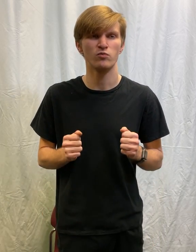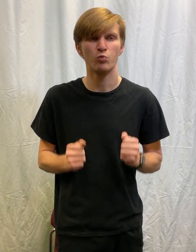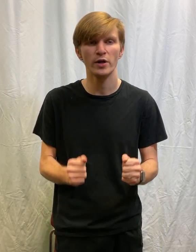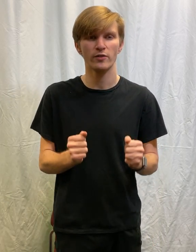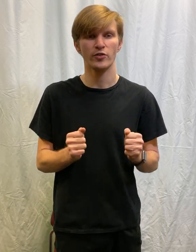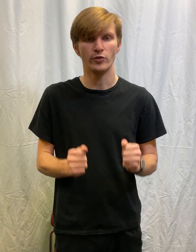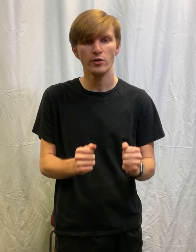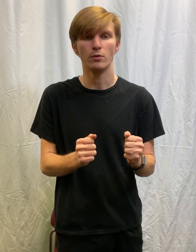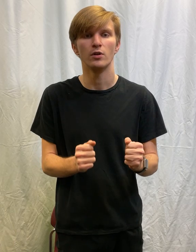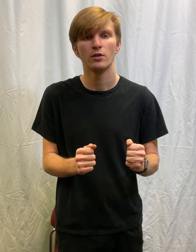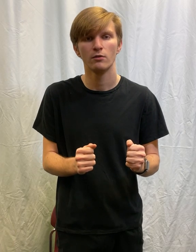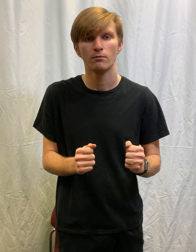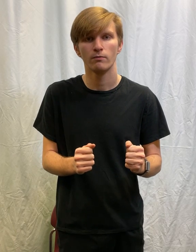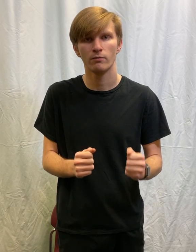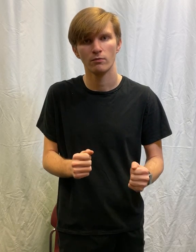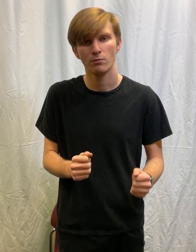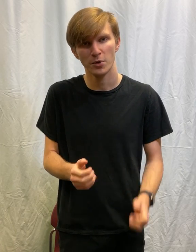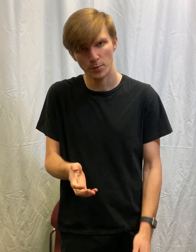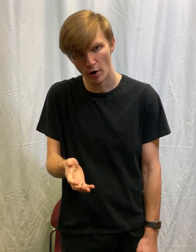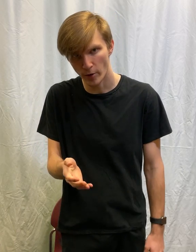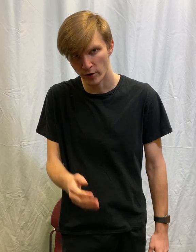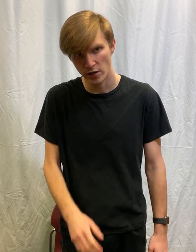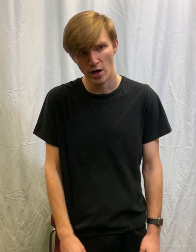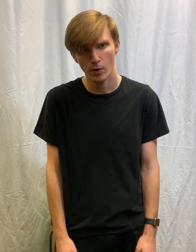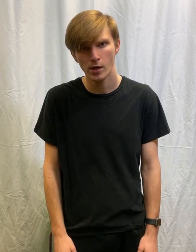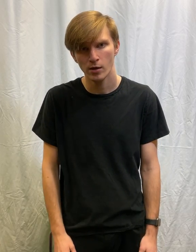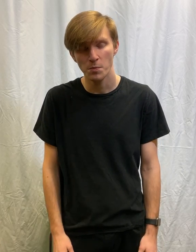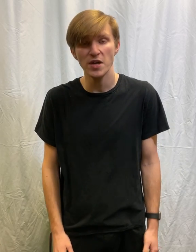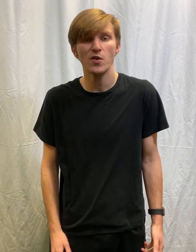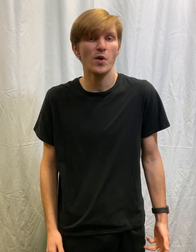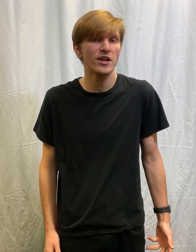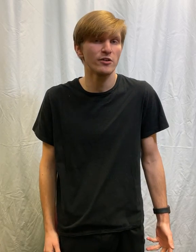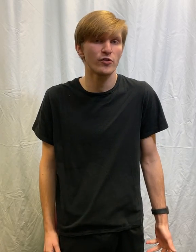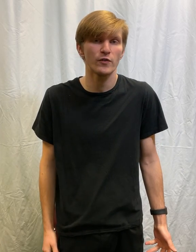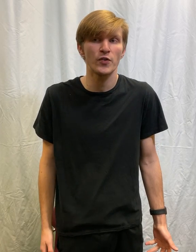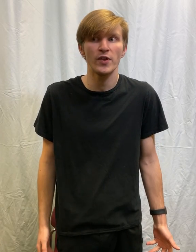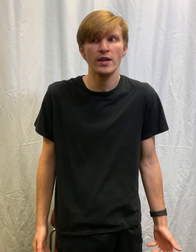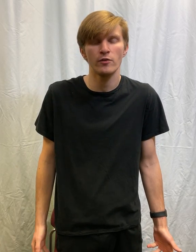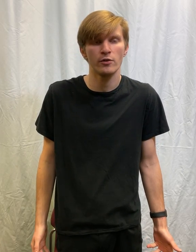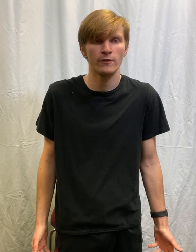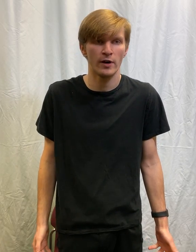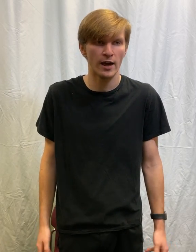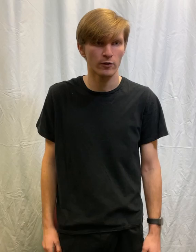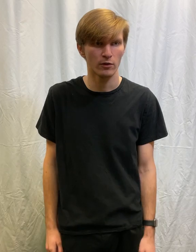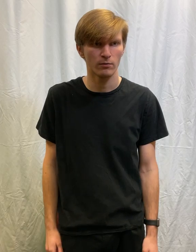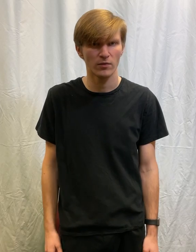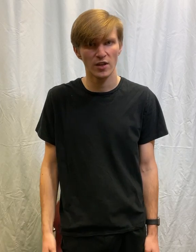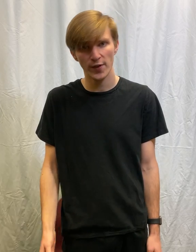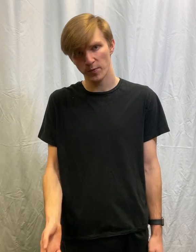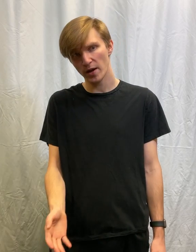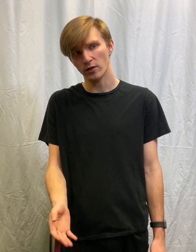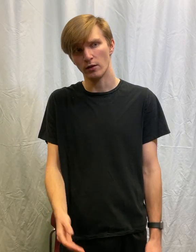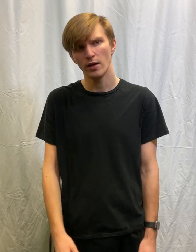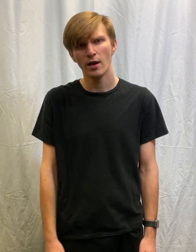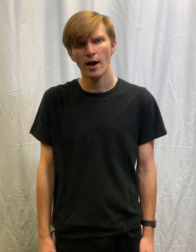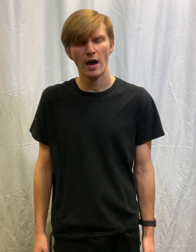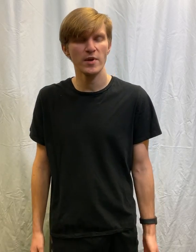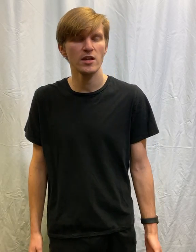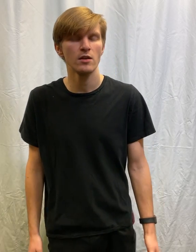want to do. But you probably already know. Being a waiter is sort of the standard for an actor. It's expected. I mean,